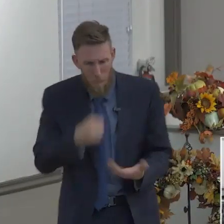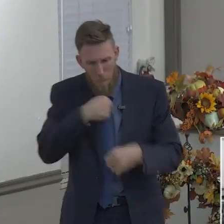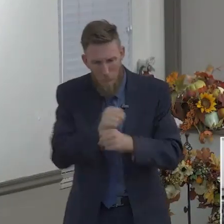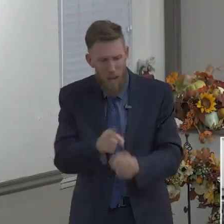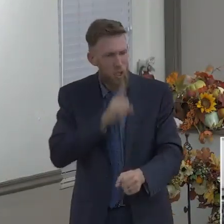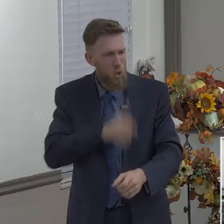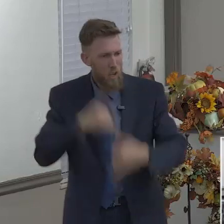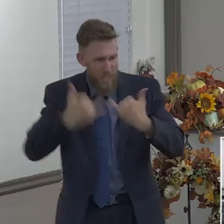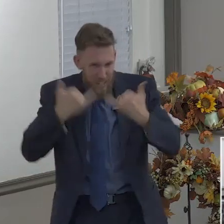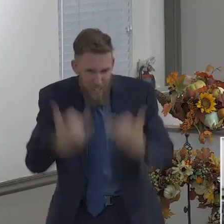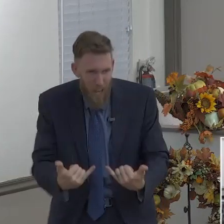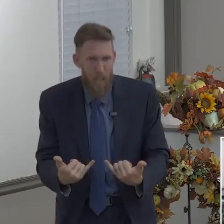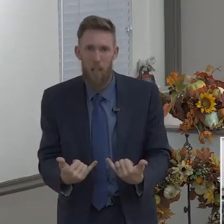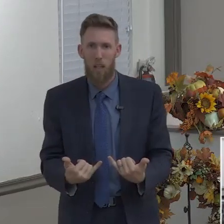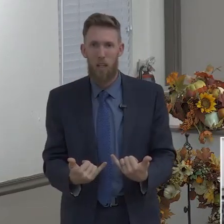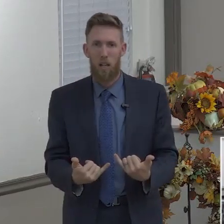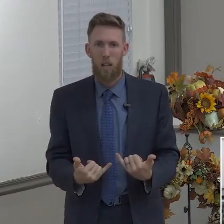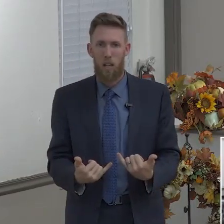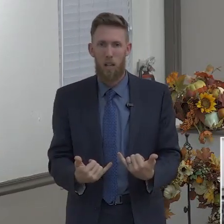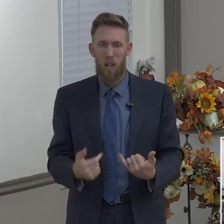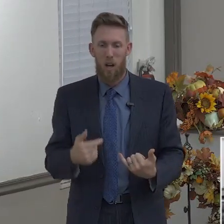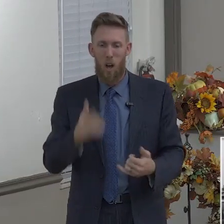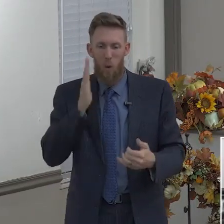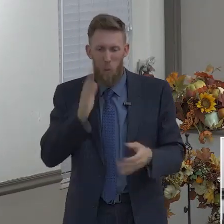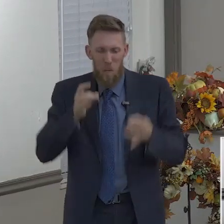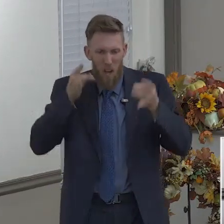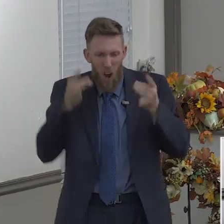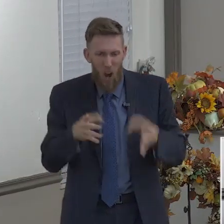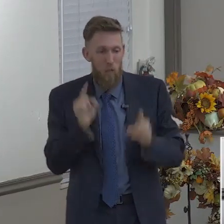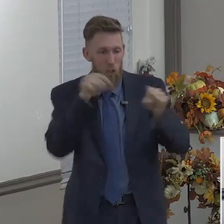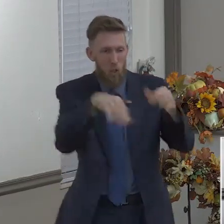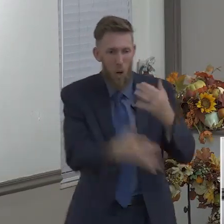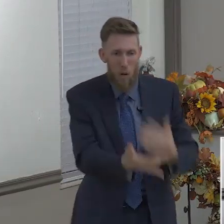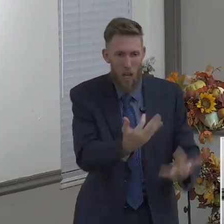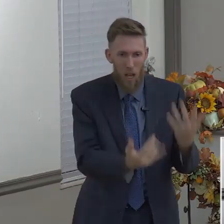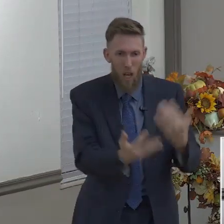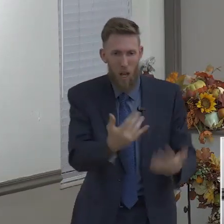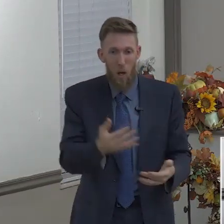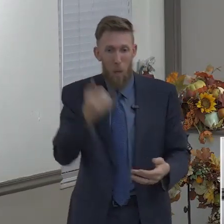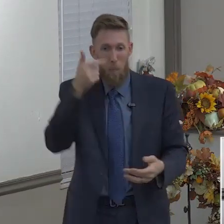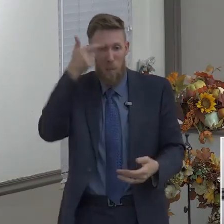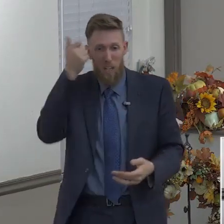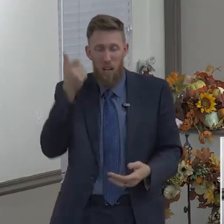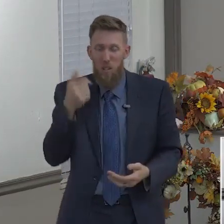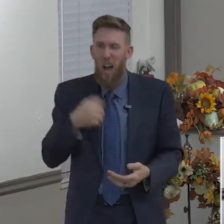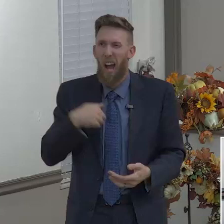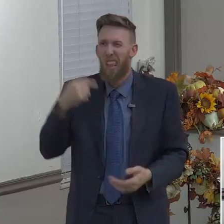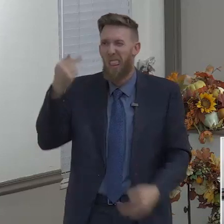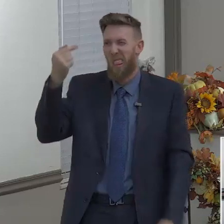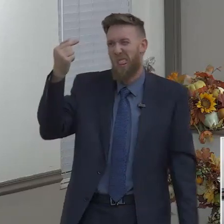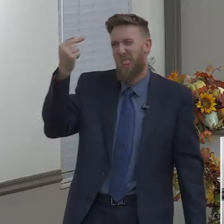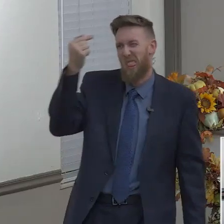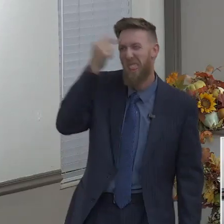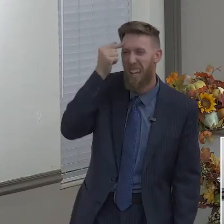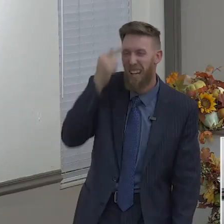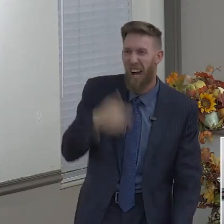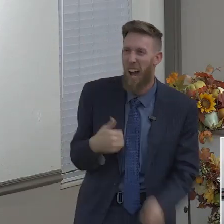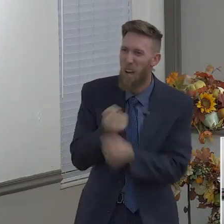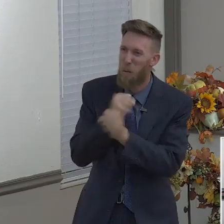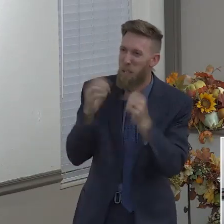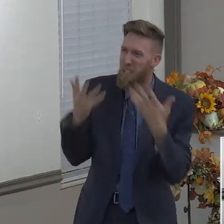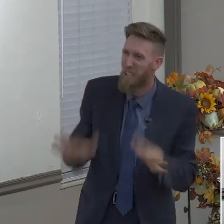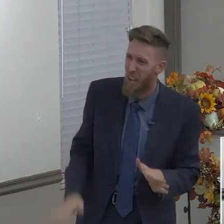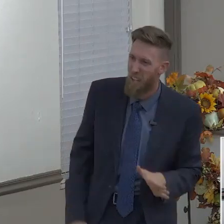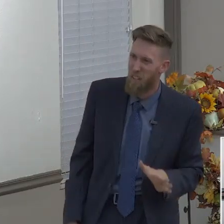What a horrible, can you imagine being in hell? I could have gotten saved. I was in a Baptist church and I thought I was saved, but I